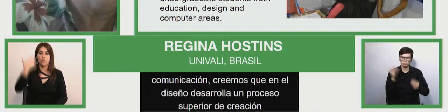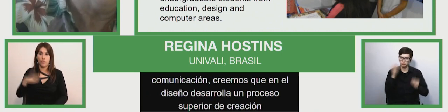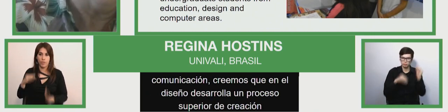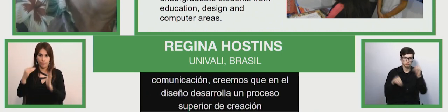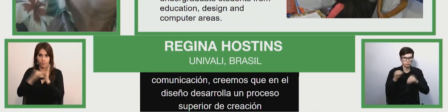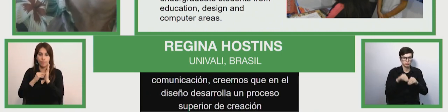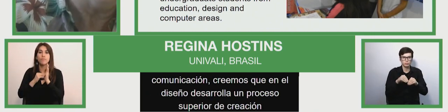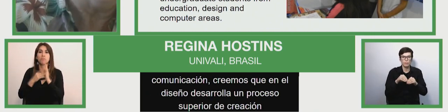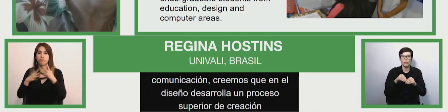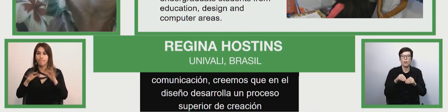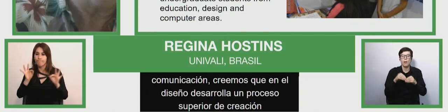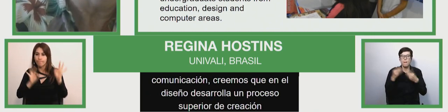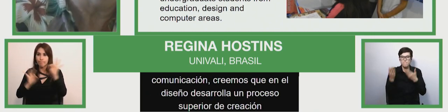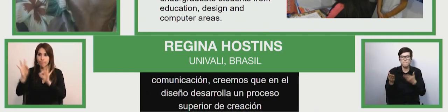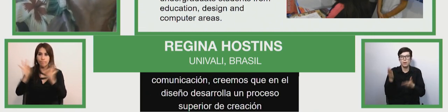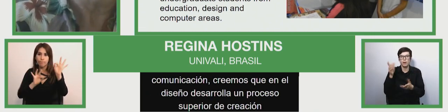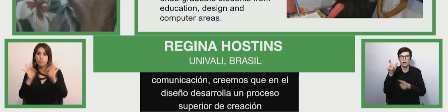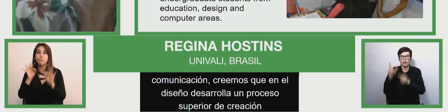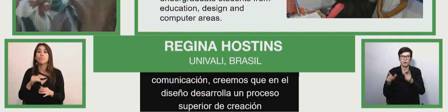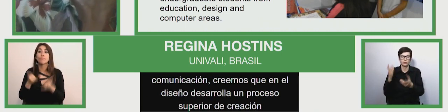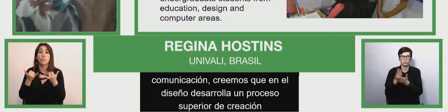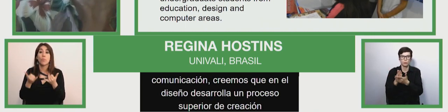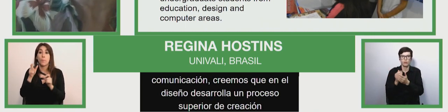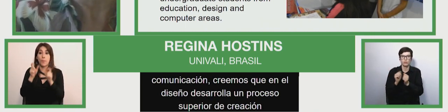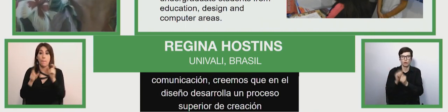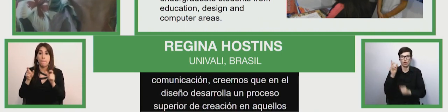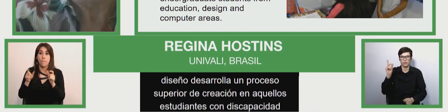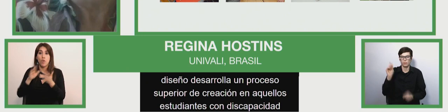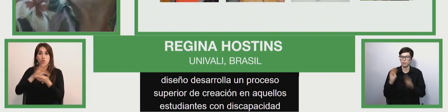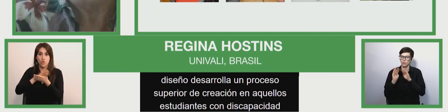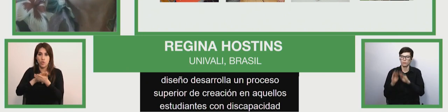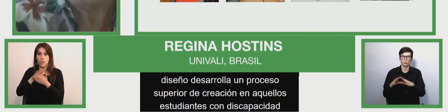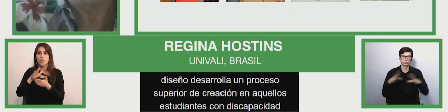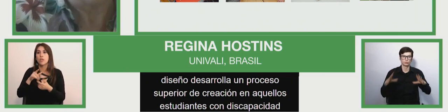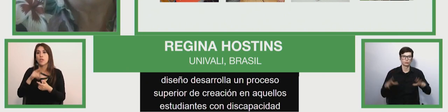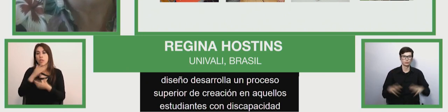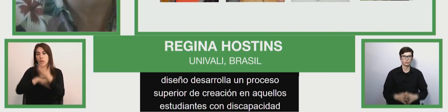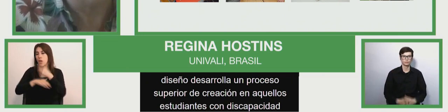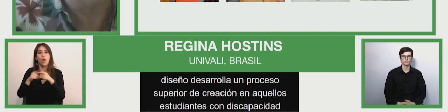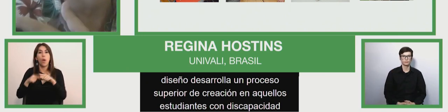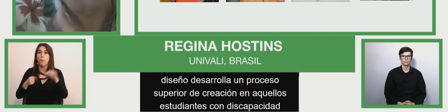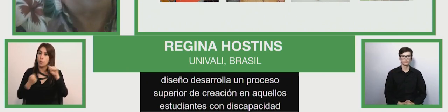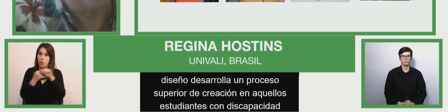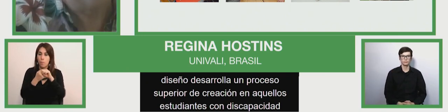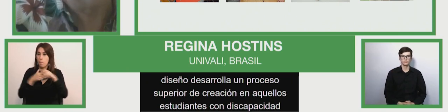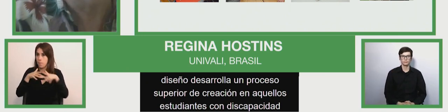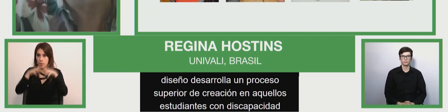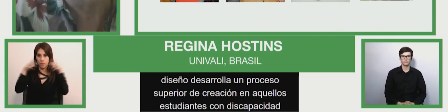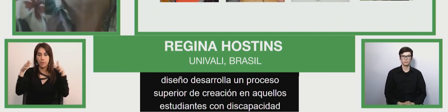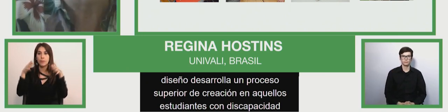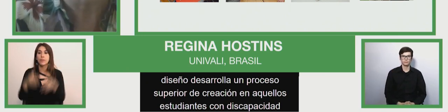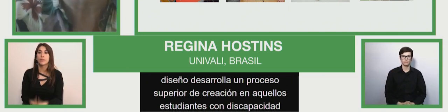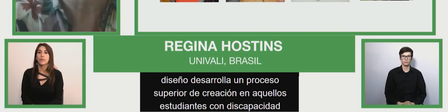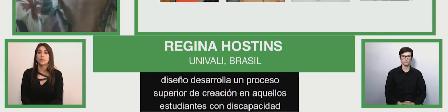process of creative thinking and inclusion of students with disabilities